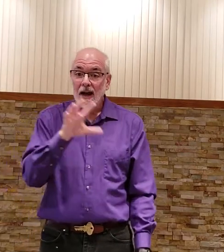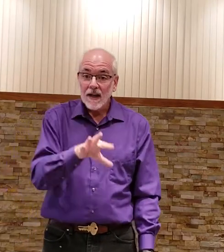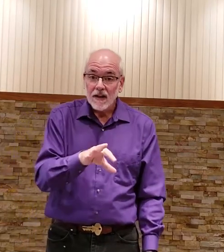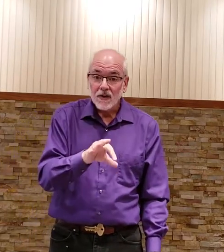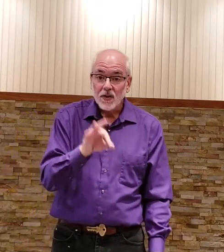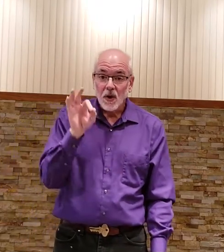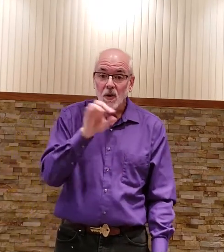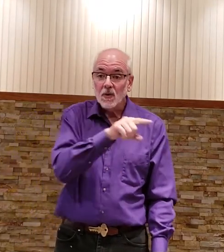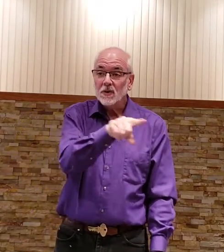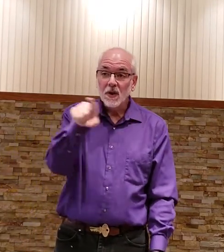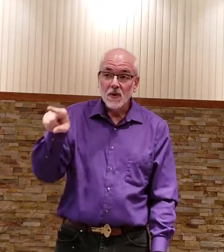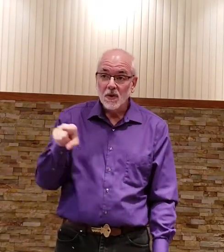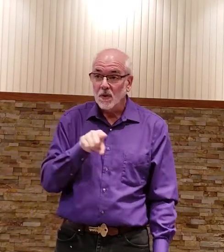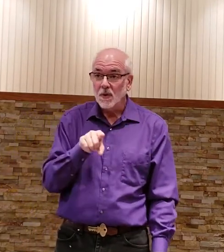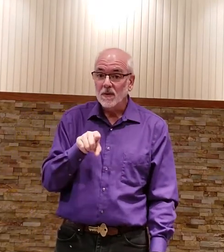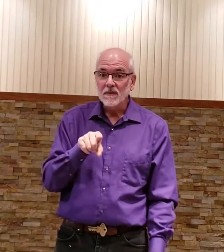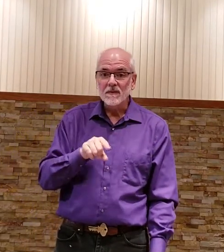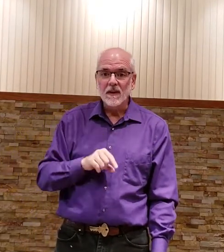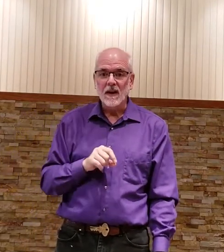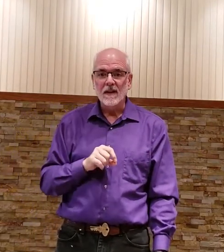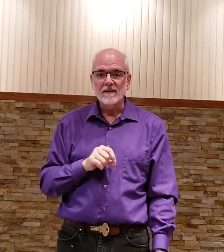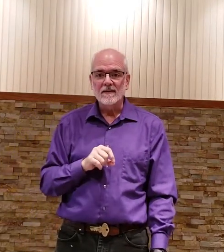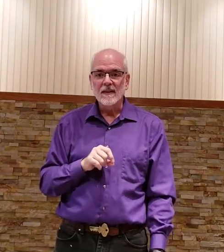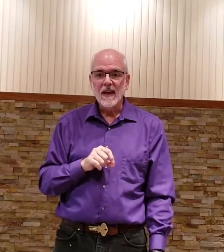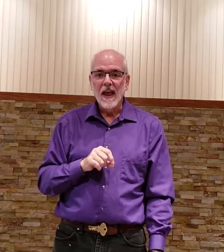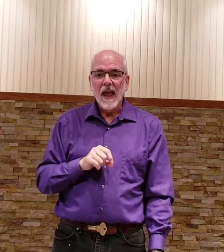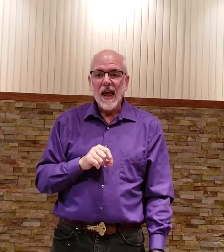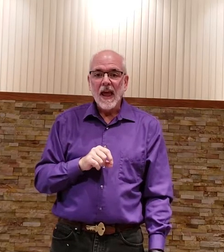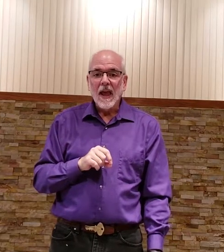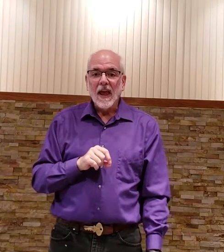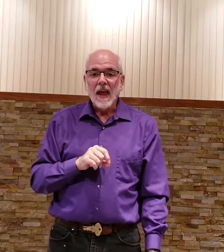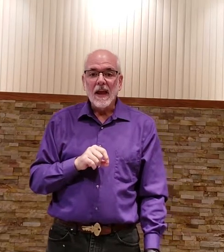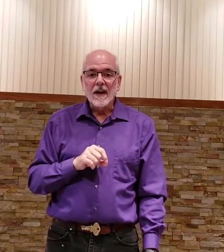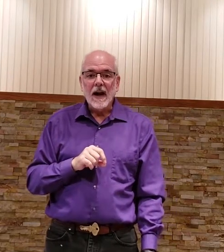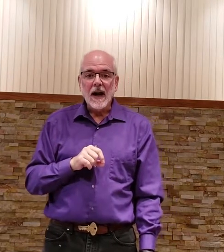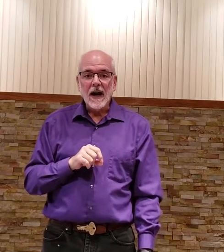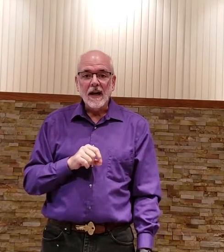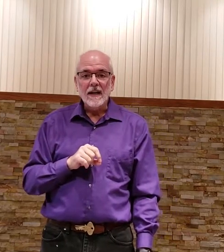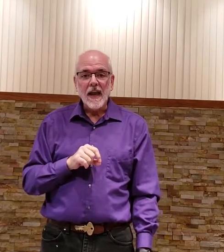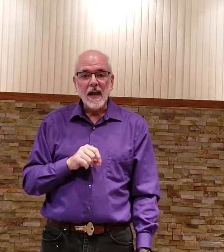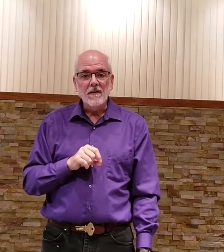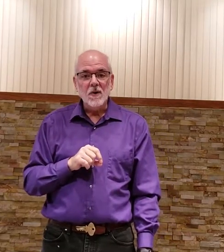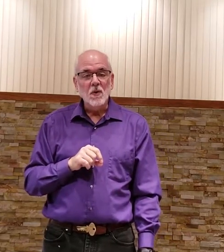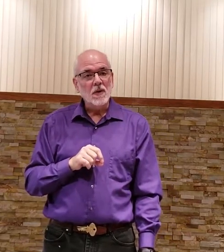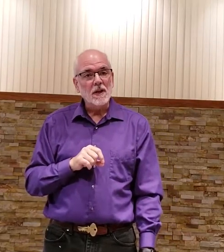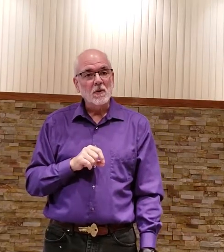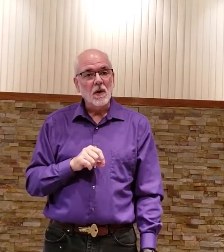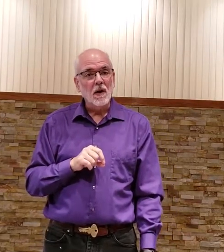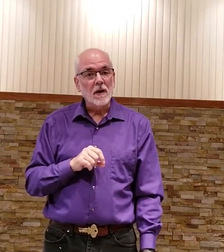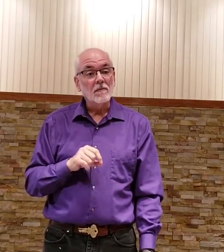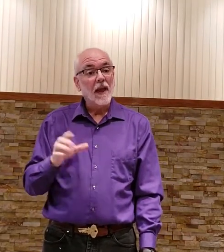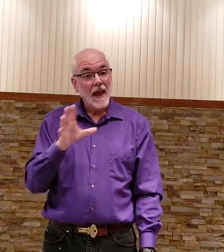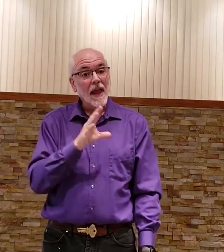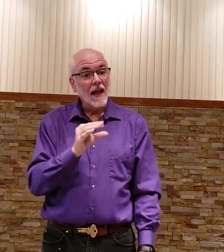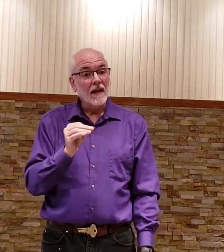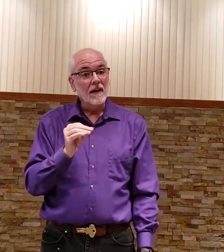chose you okay and i gave you this work and